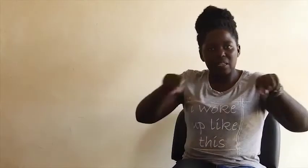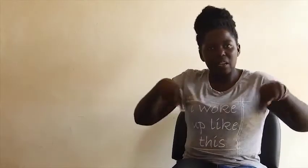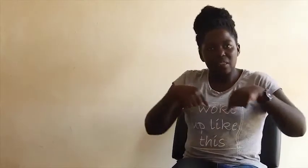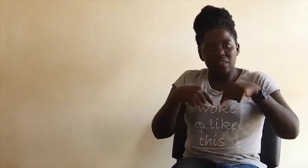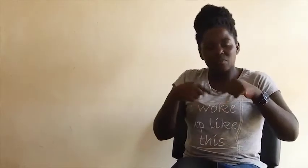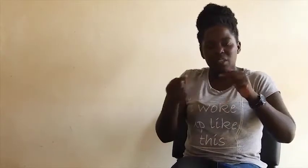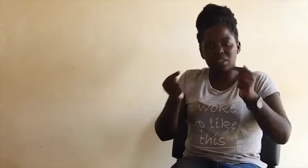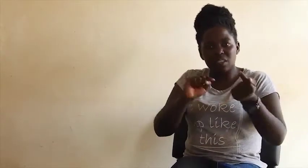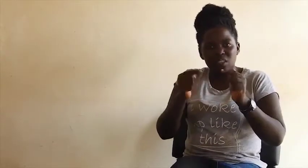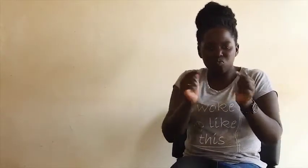So let's to I